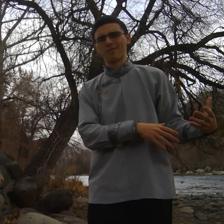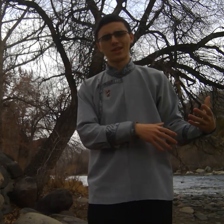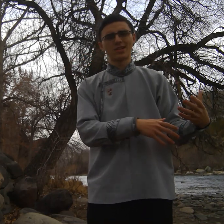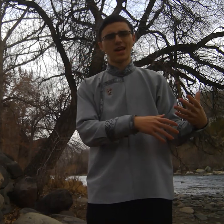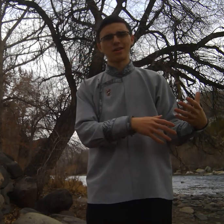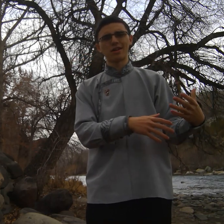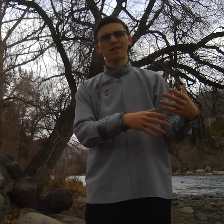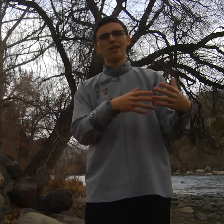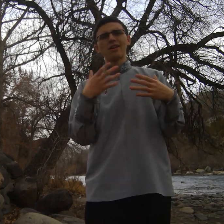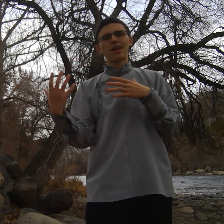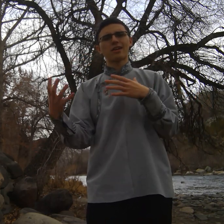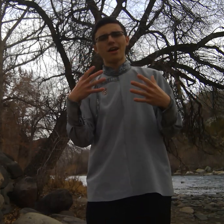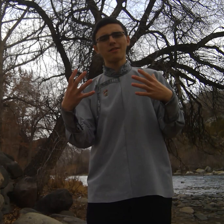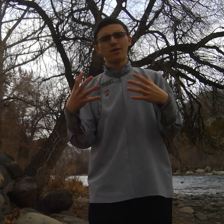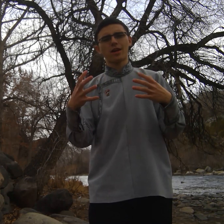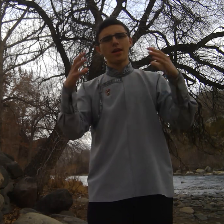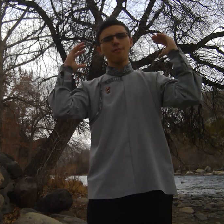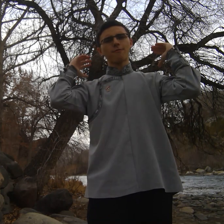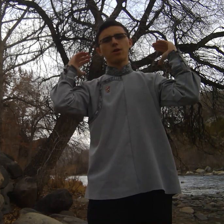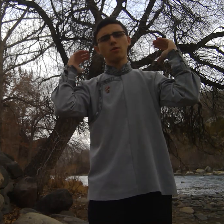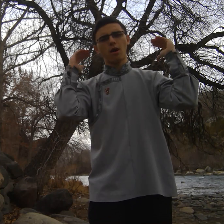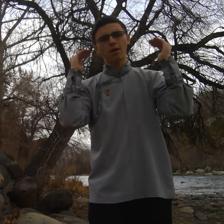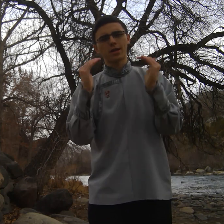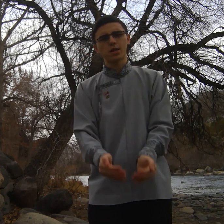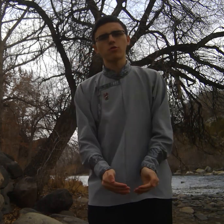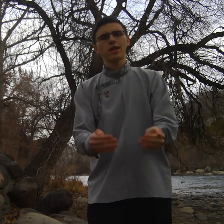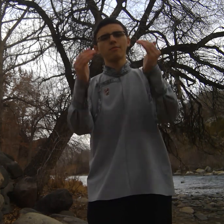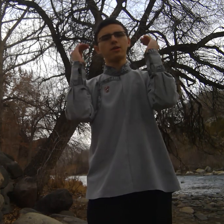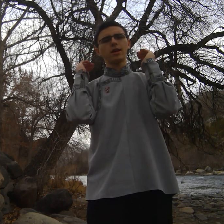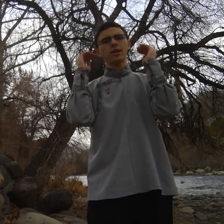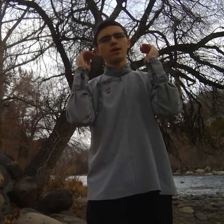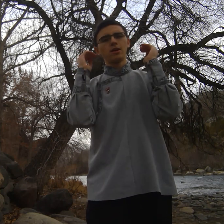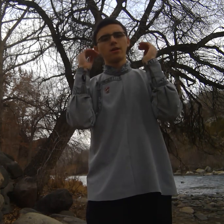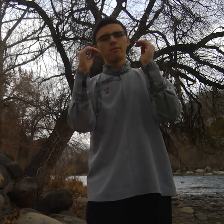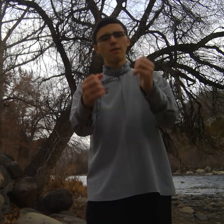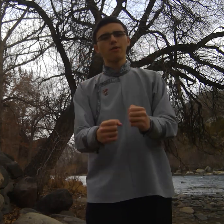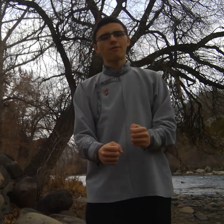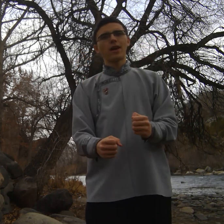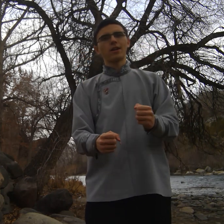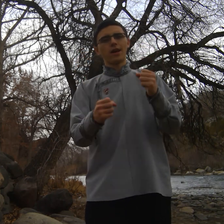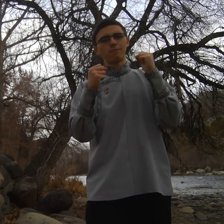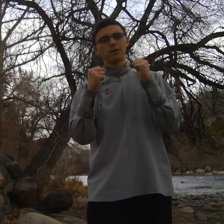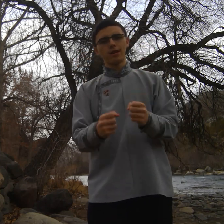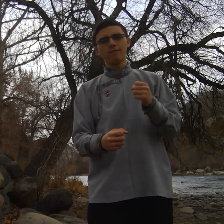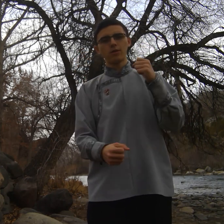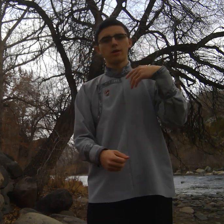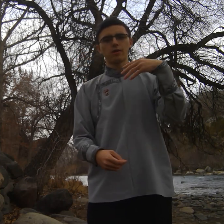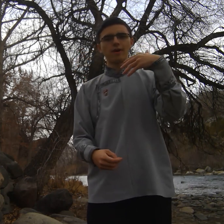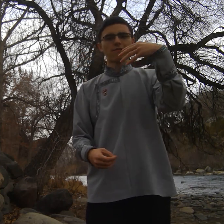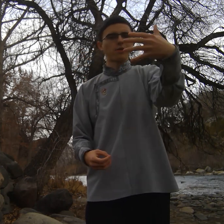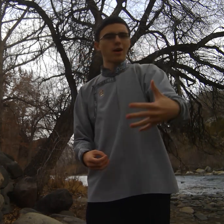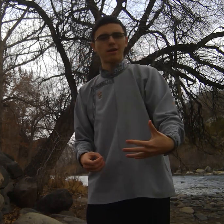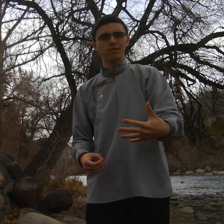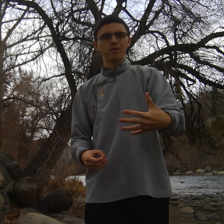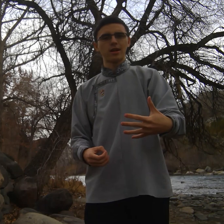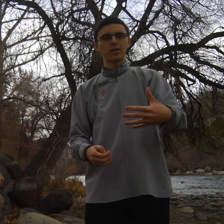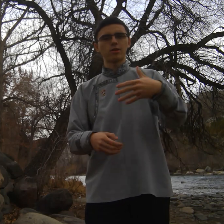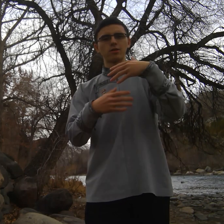live in the tents it's it's kind of like if you are extremely motivated and believe you would survive it well and you could